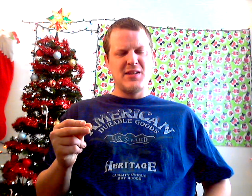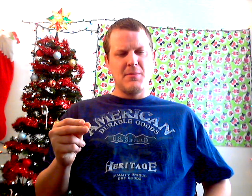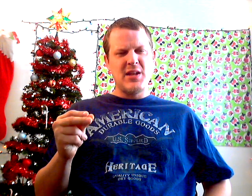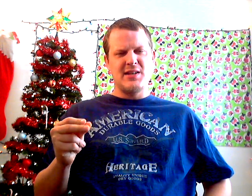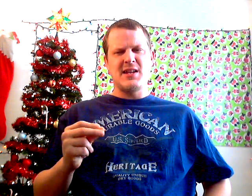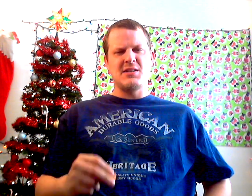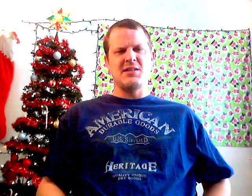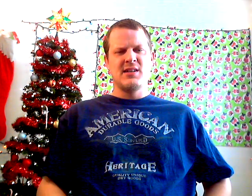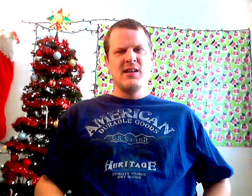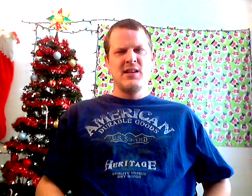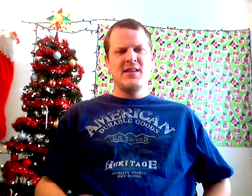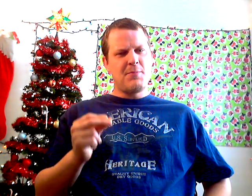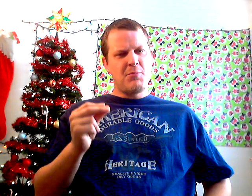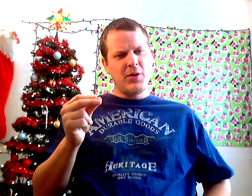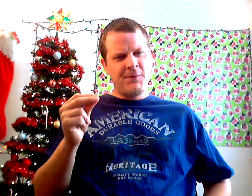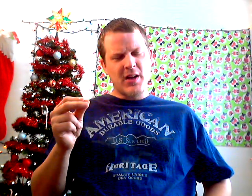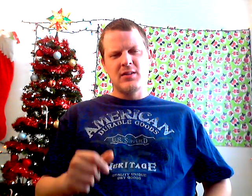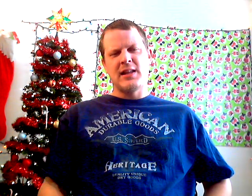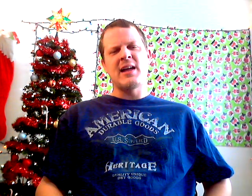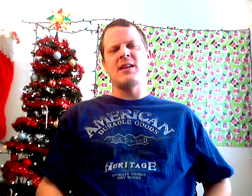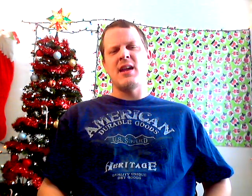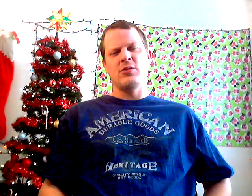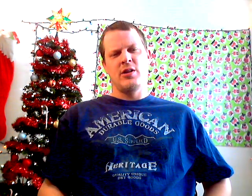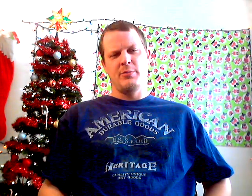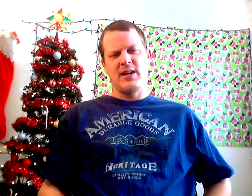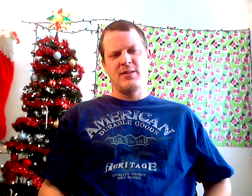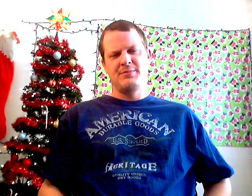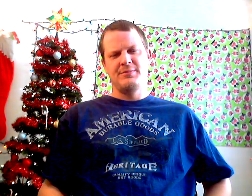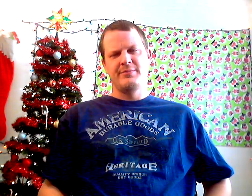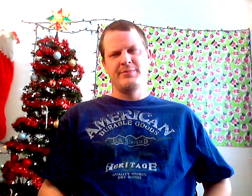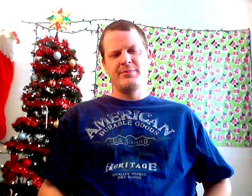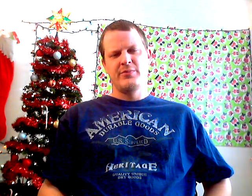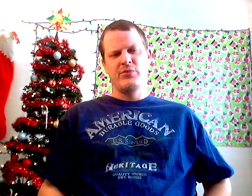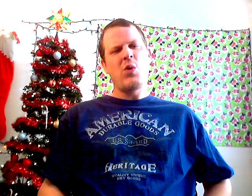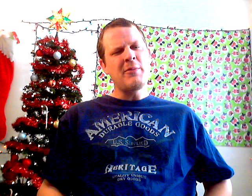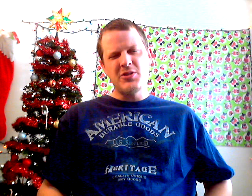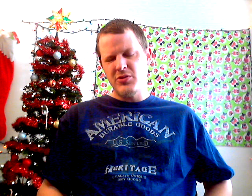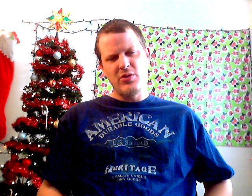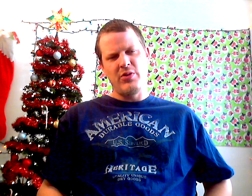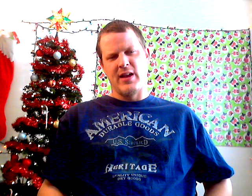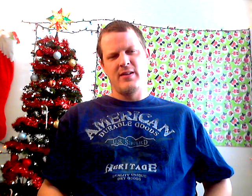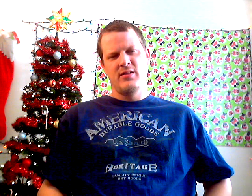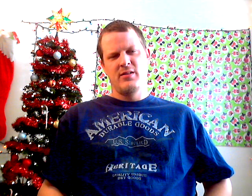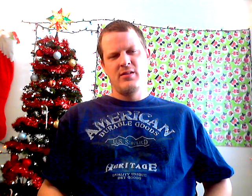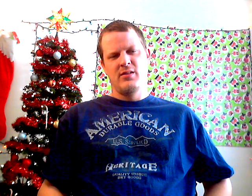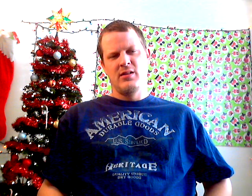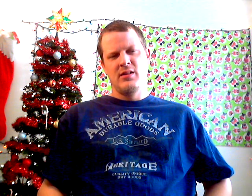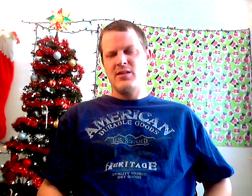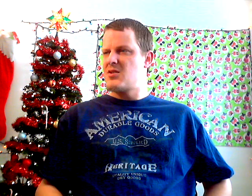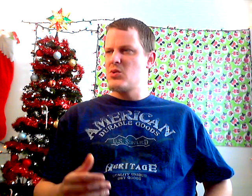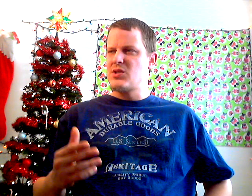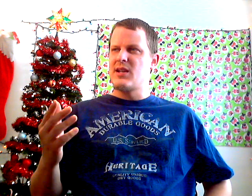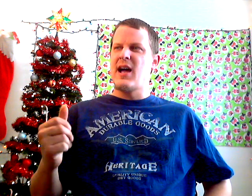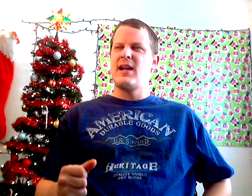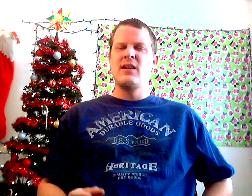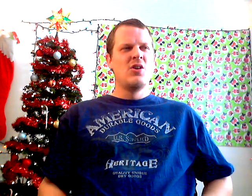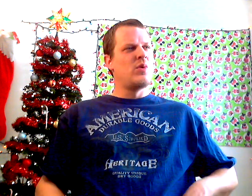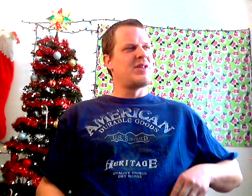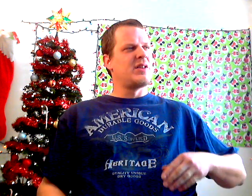in the mid-90s, they put a fucking gladiator helmet on. Why would you do that? This was a guy with a